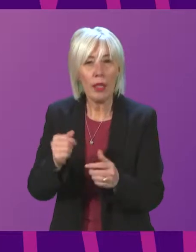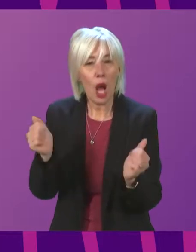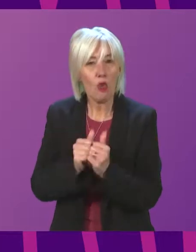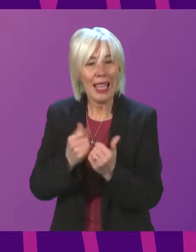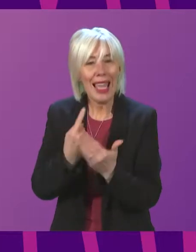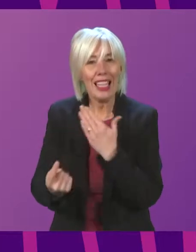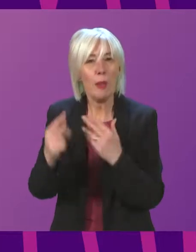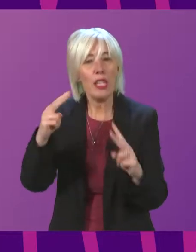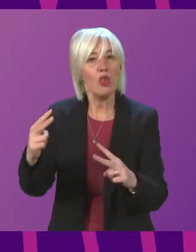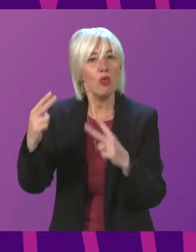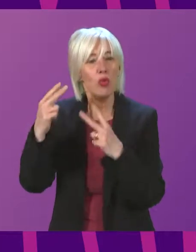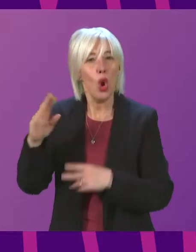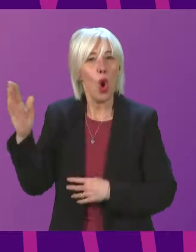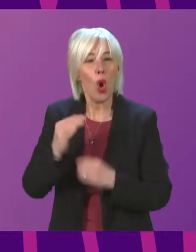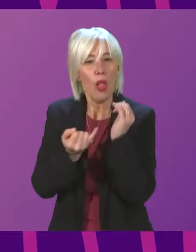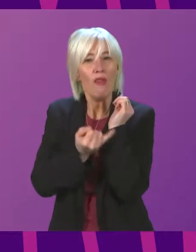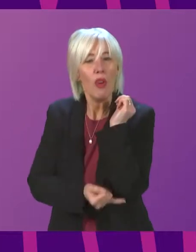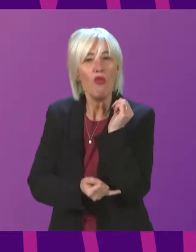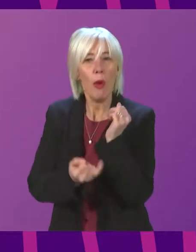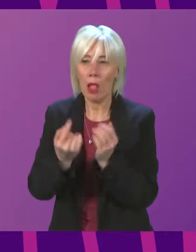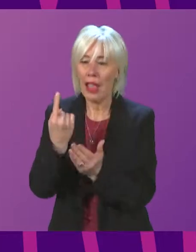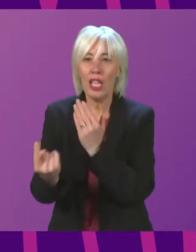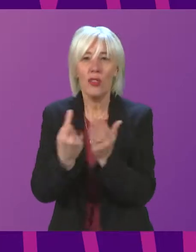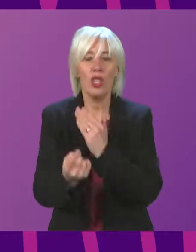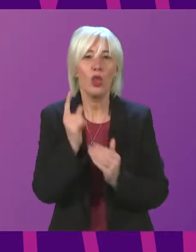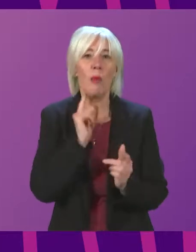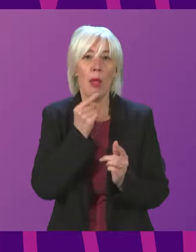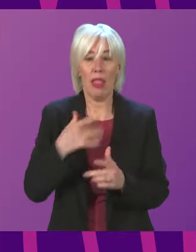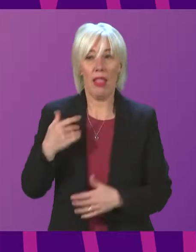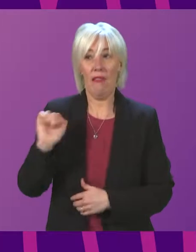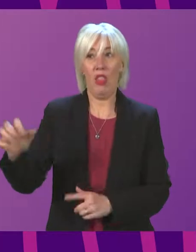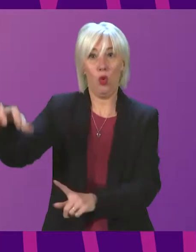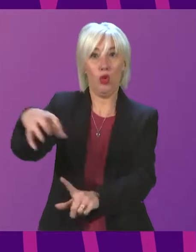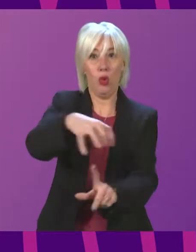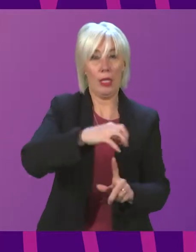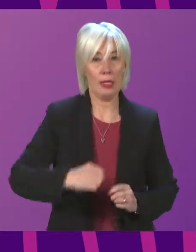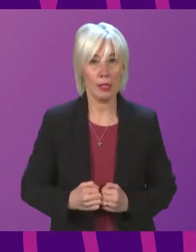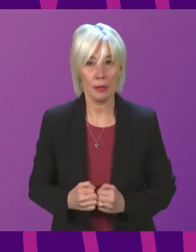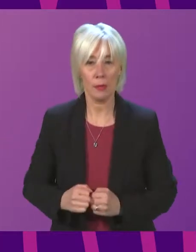of all vulnerable individuals living in these facilities? Minister.